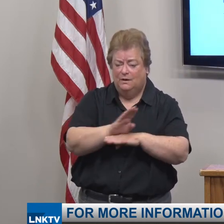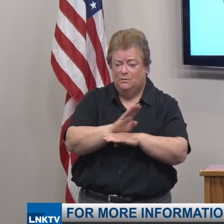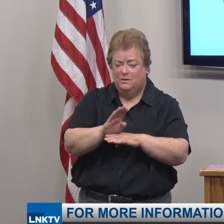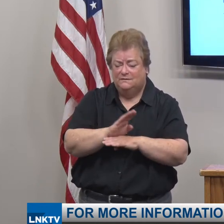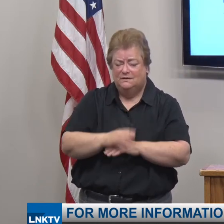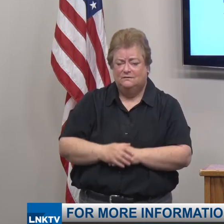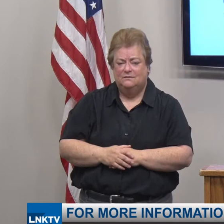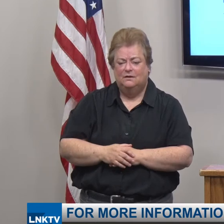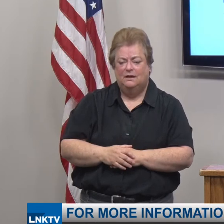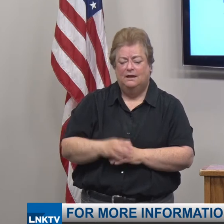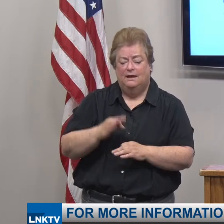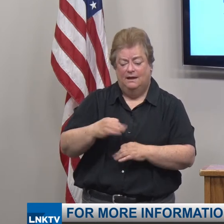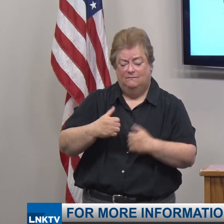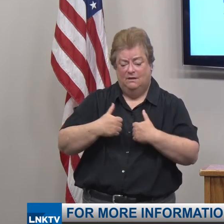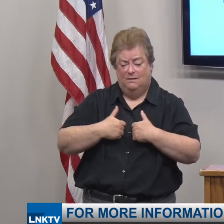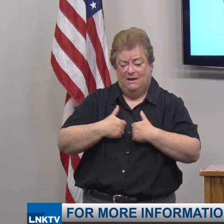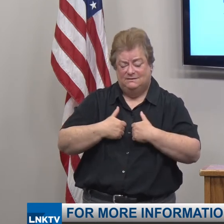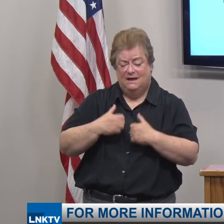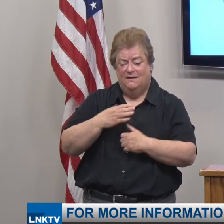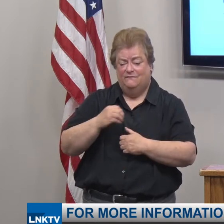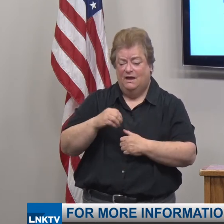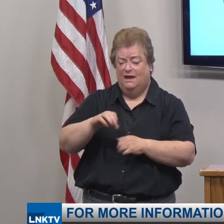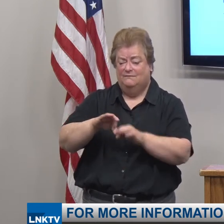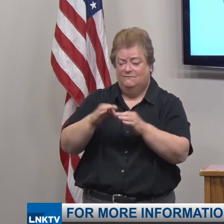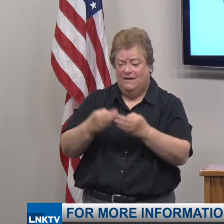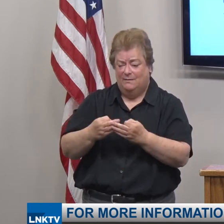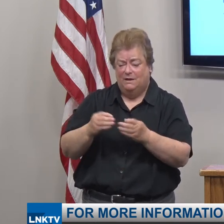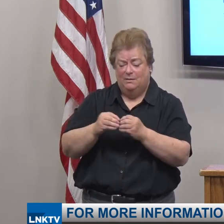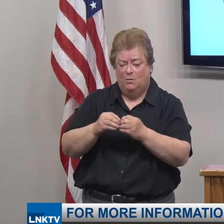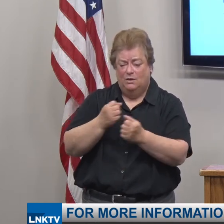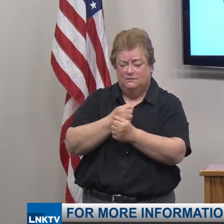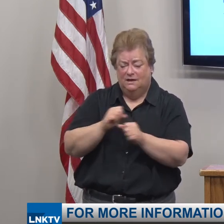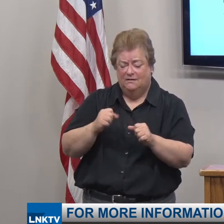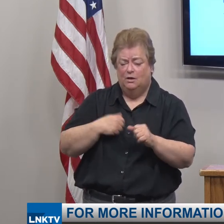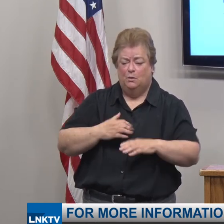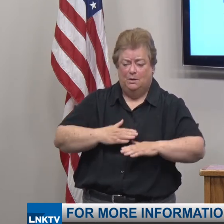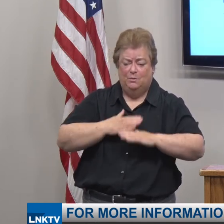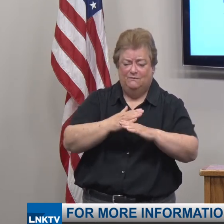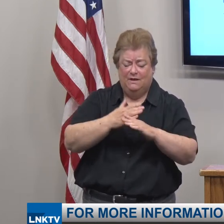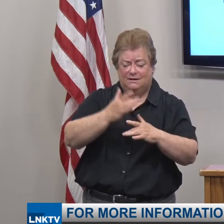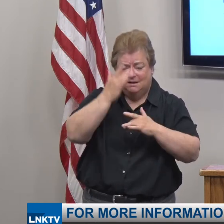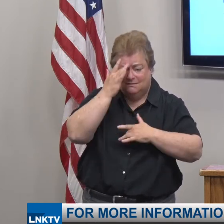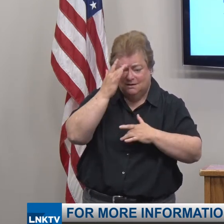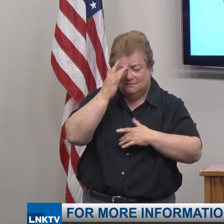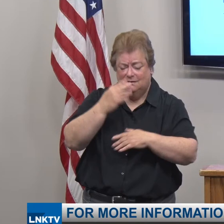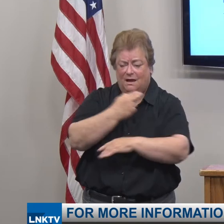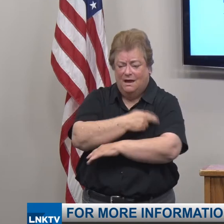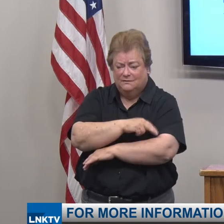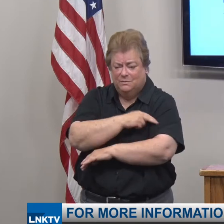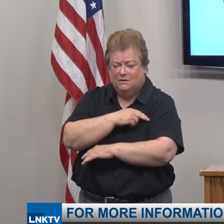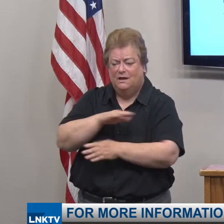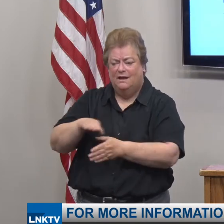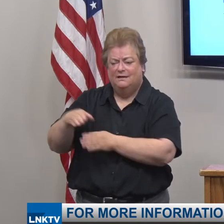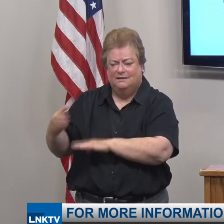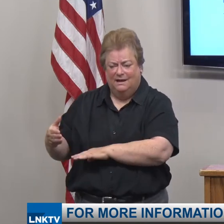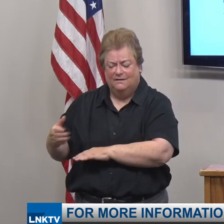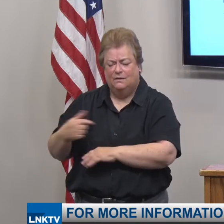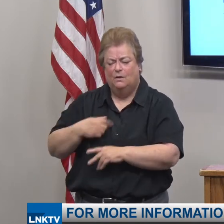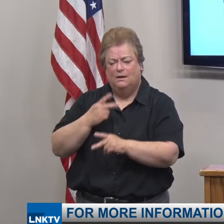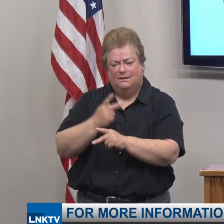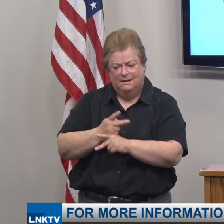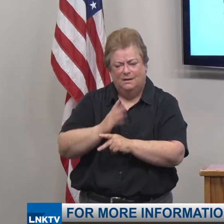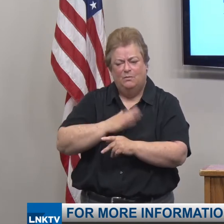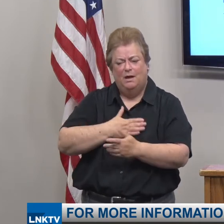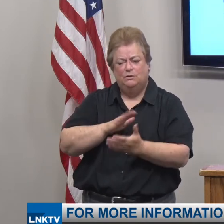keep yourself and your family safe you prevent illness hospitalizations and death. You help to keep our schools and